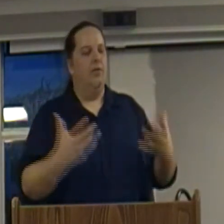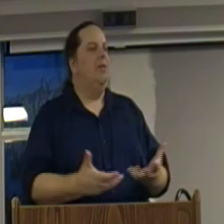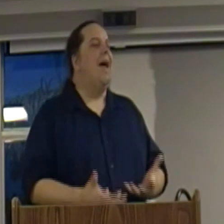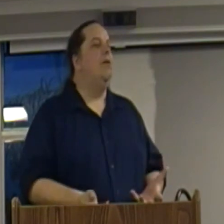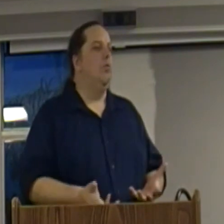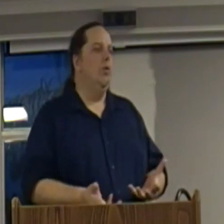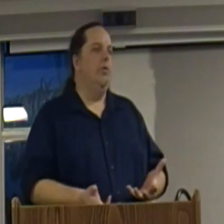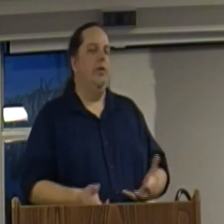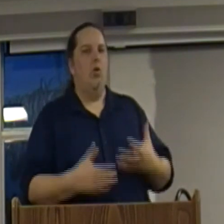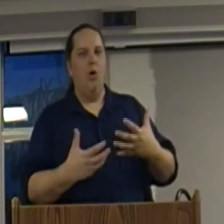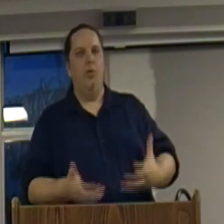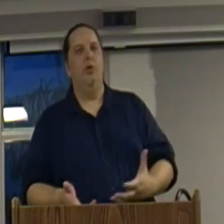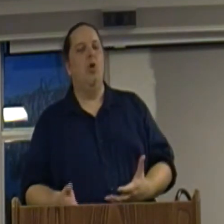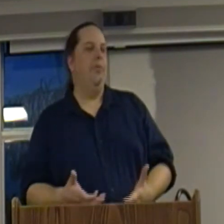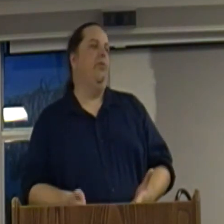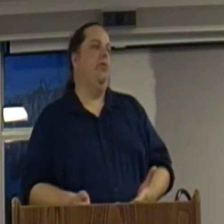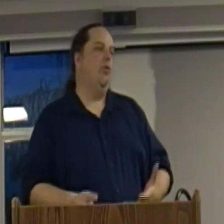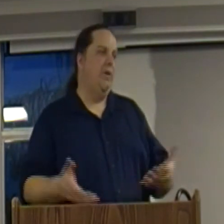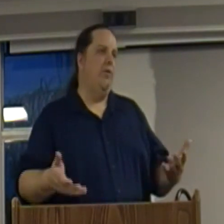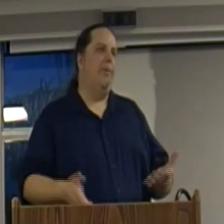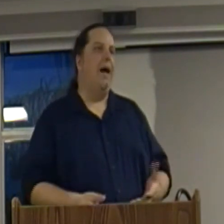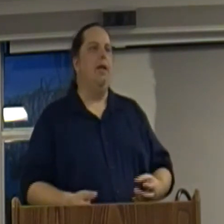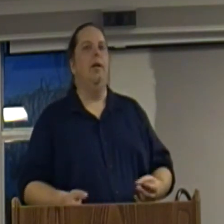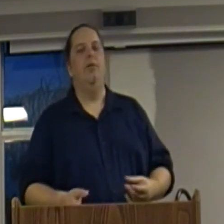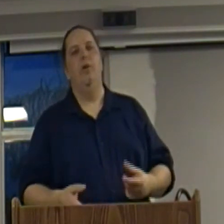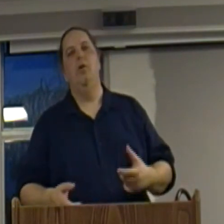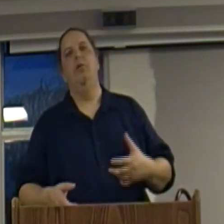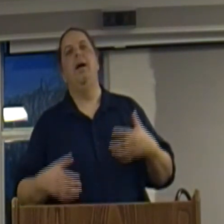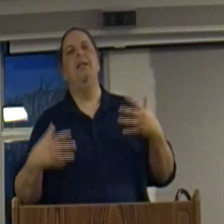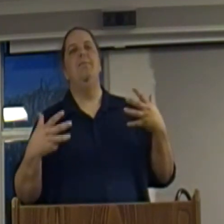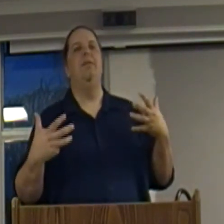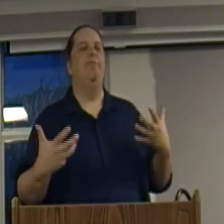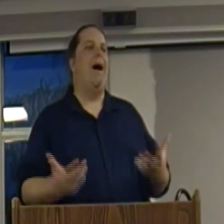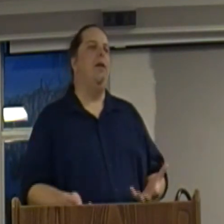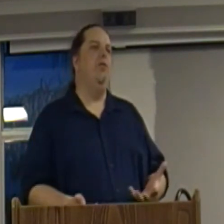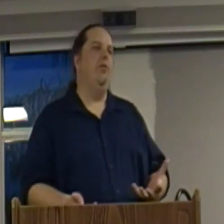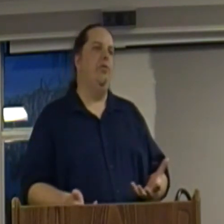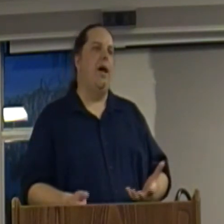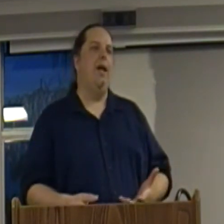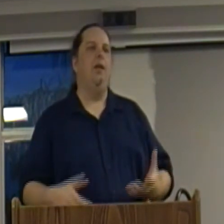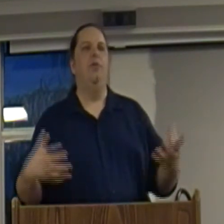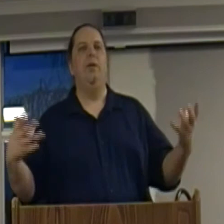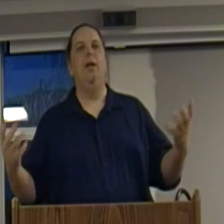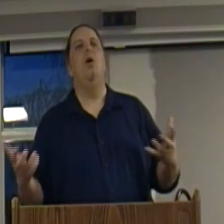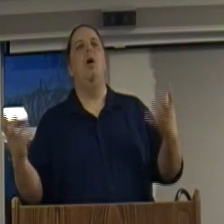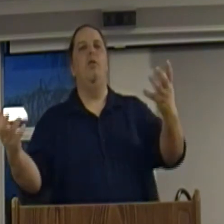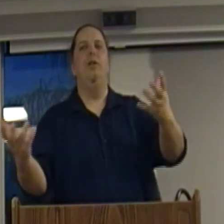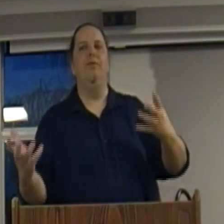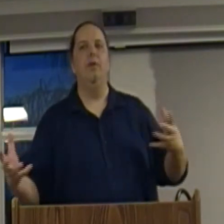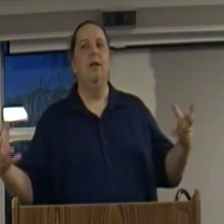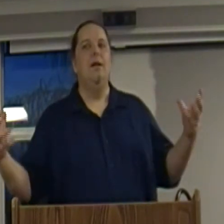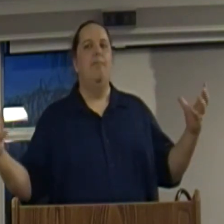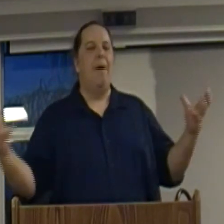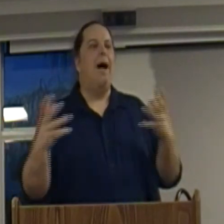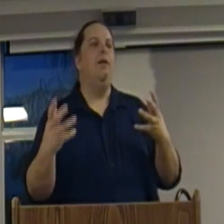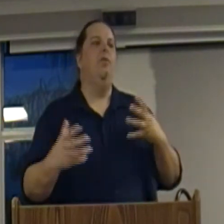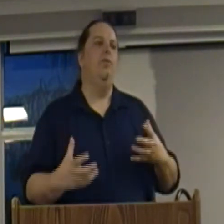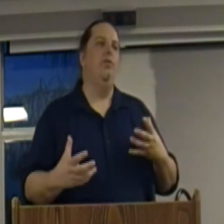there's a Latin root, corpus, which means body. And so, they're talking about the bodies of society. So, getting all the different bodies of